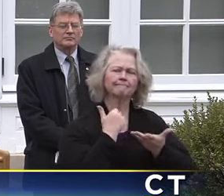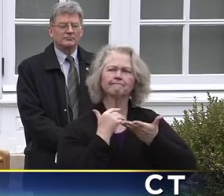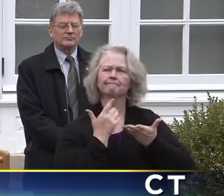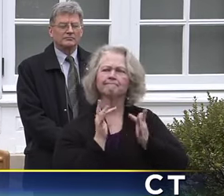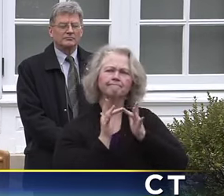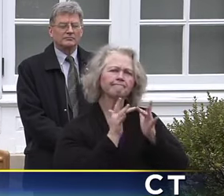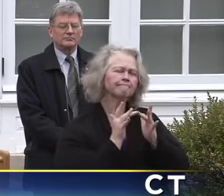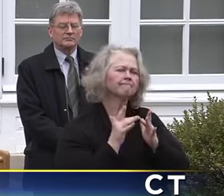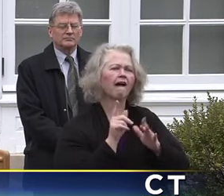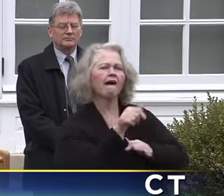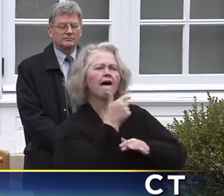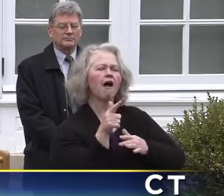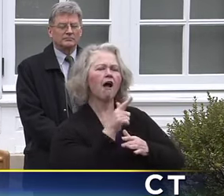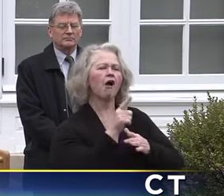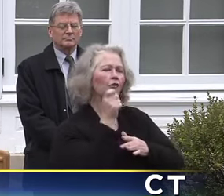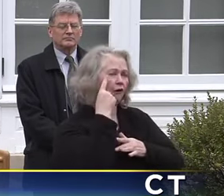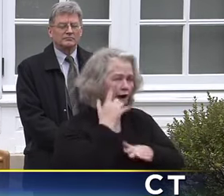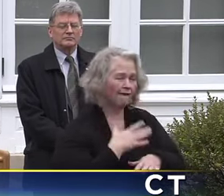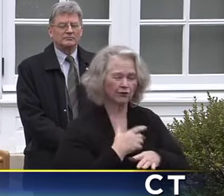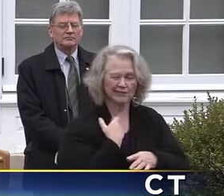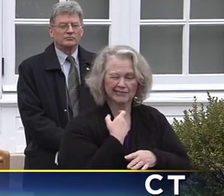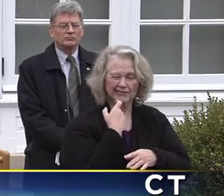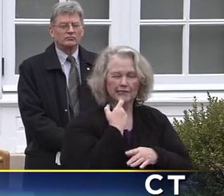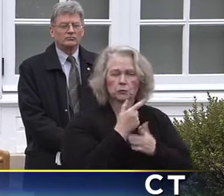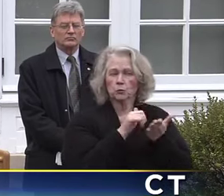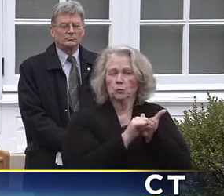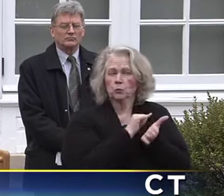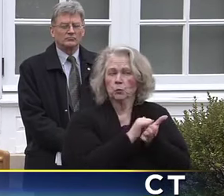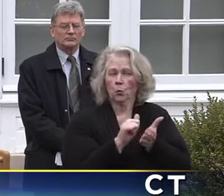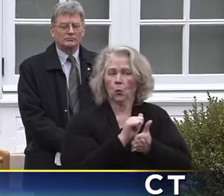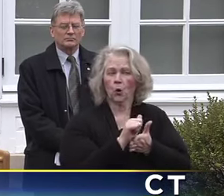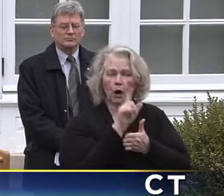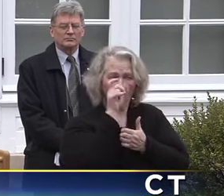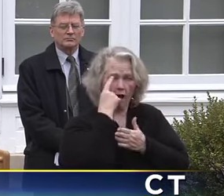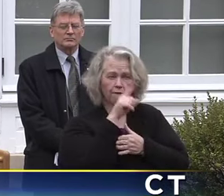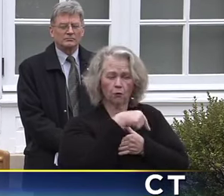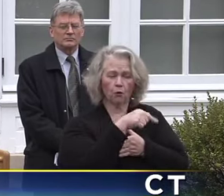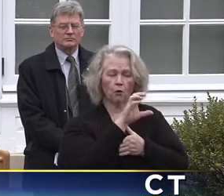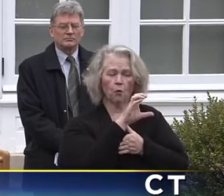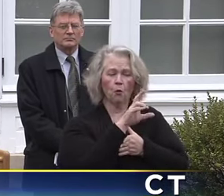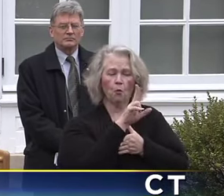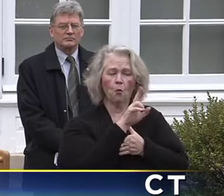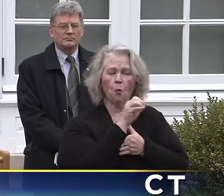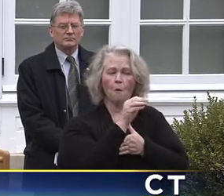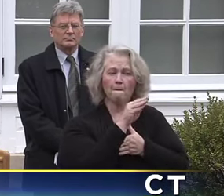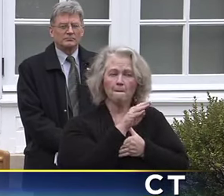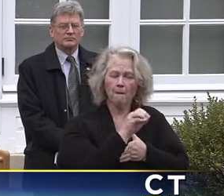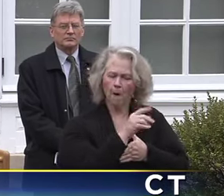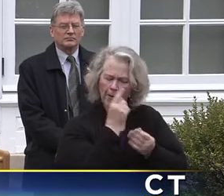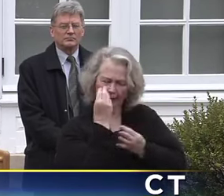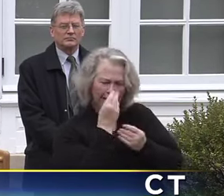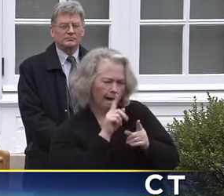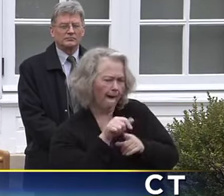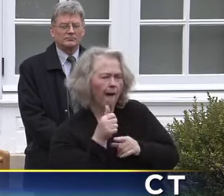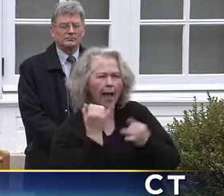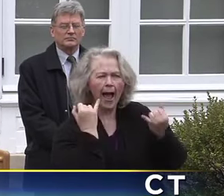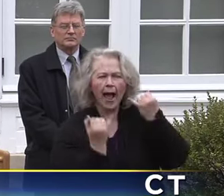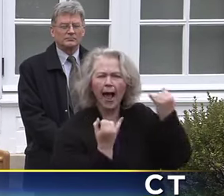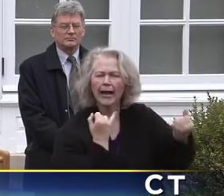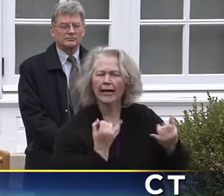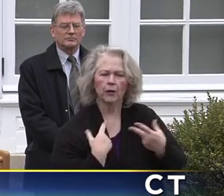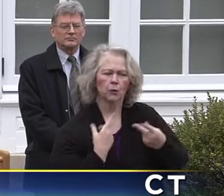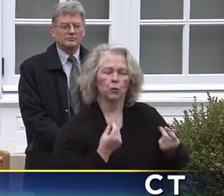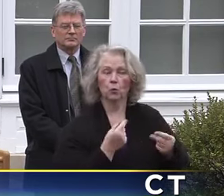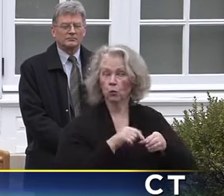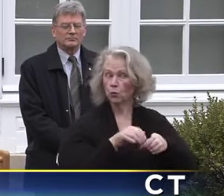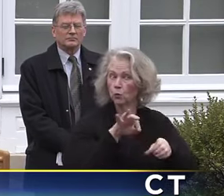Just a little bit ago with Andrew Cuomo. We'll be thinking in terms of other steps going forward, in terms of the primary, in